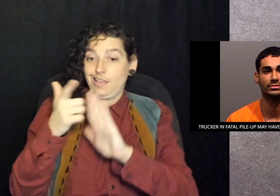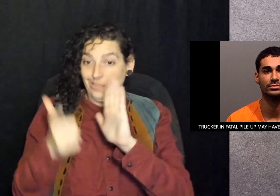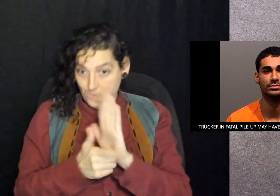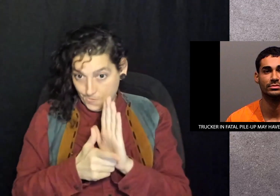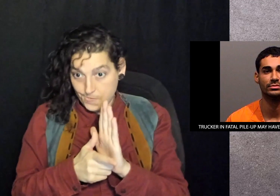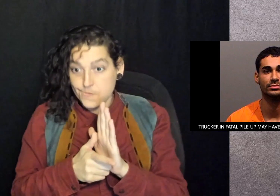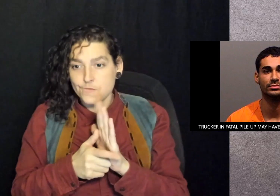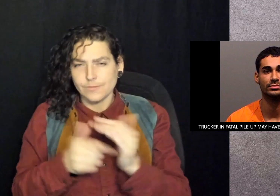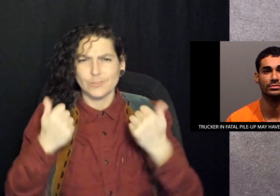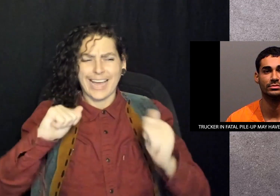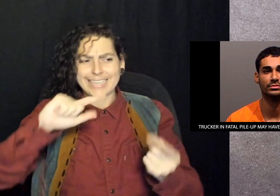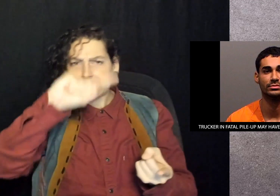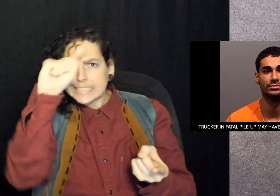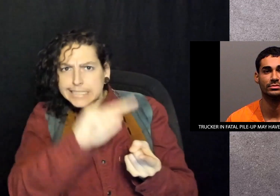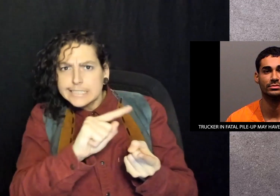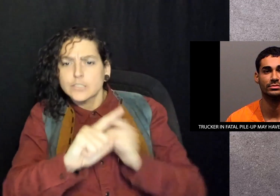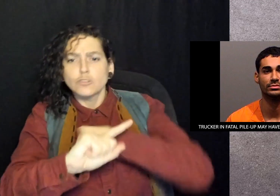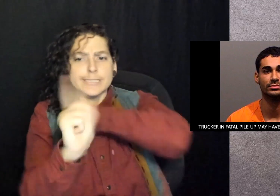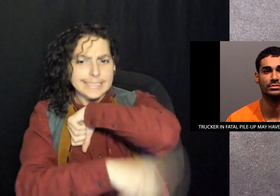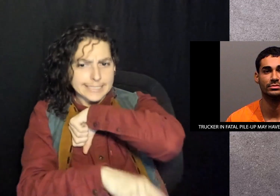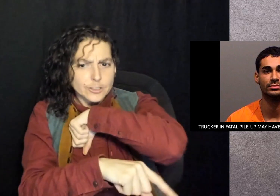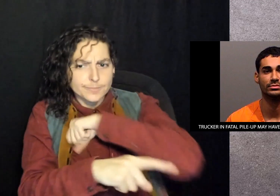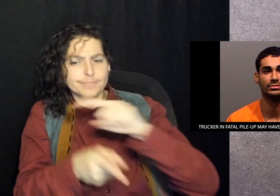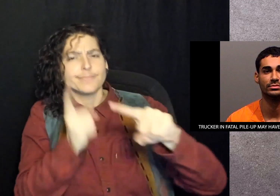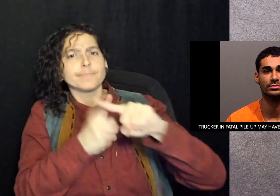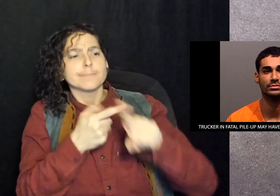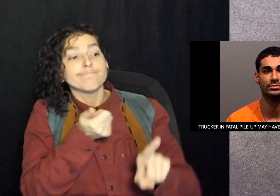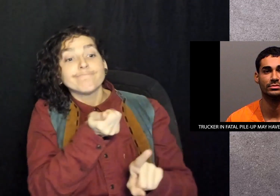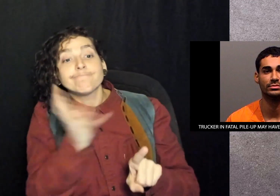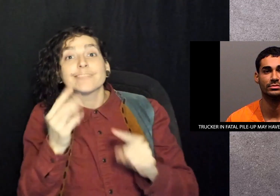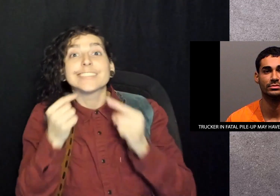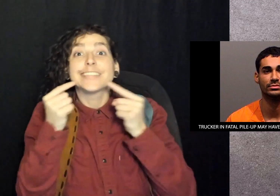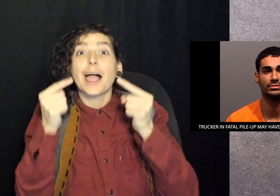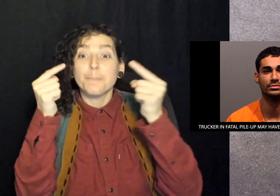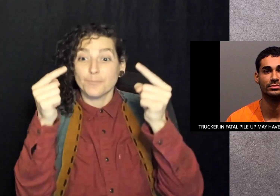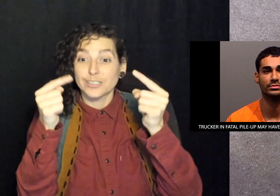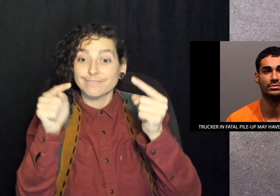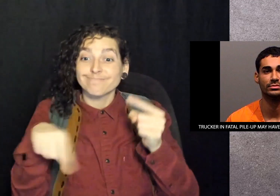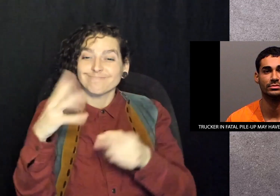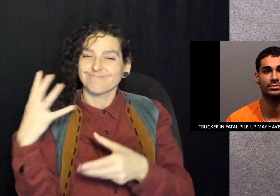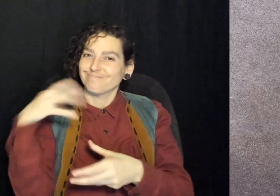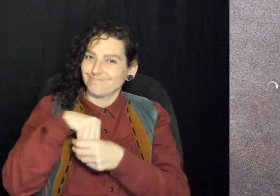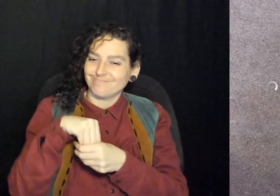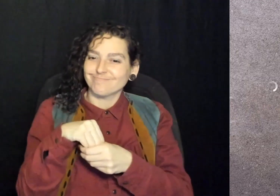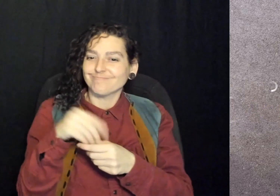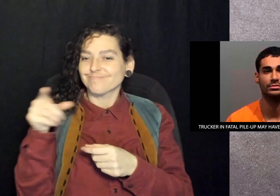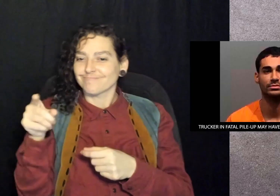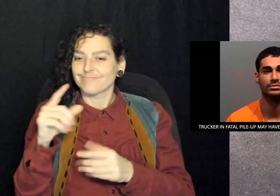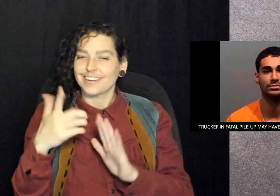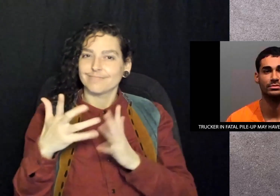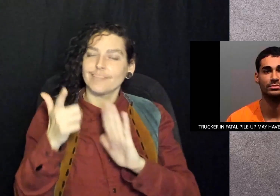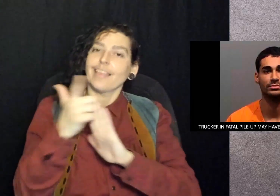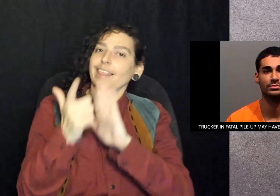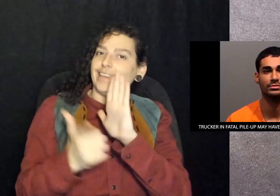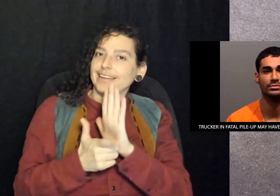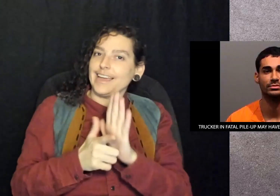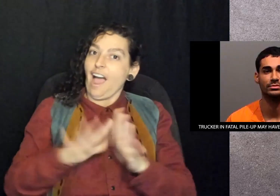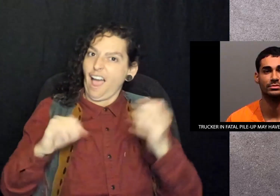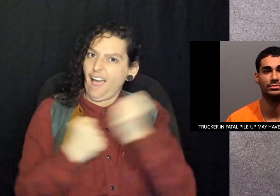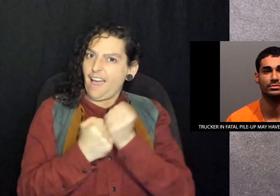Now a Colorado District Attorney is trying to reduce the sentence, and several celebrities, including